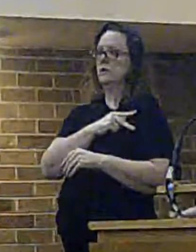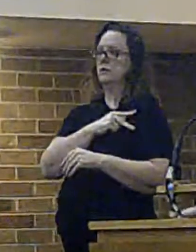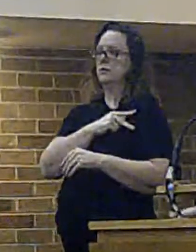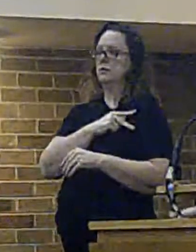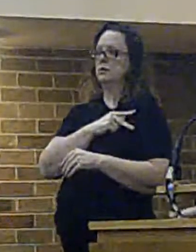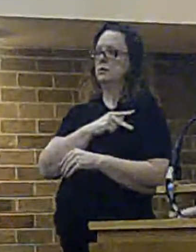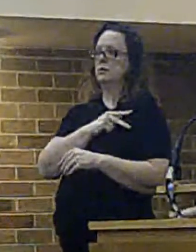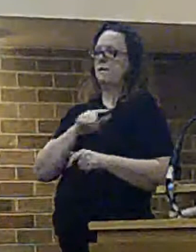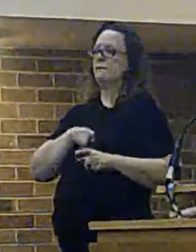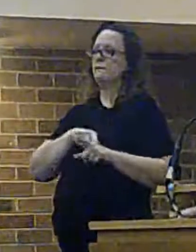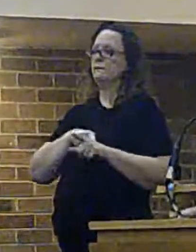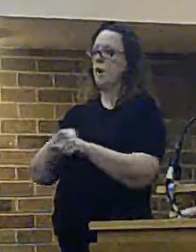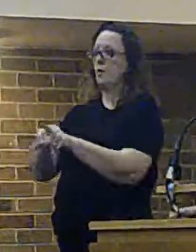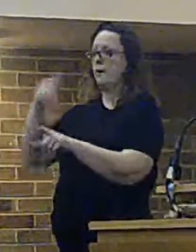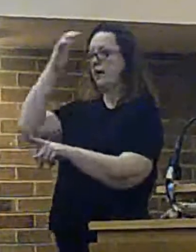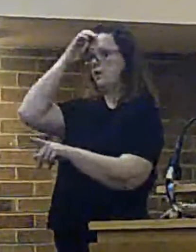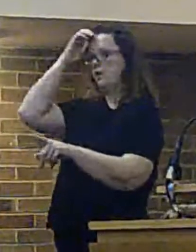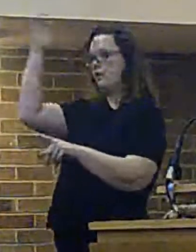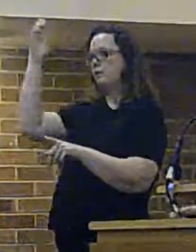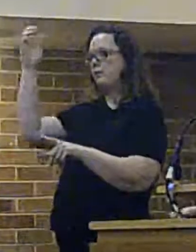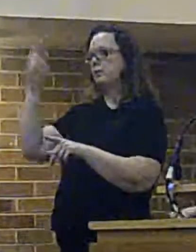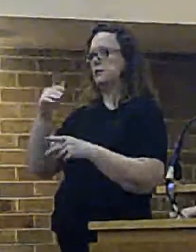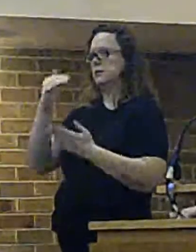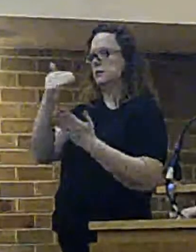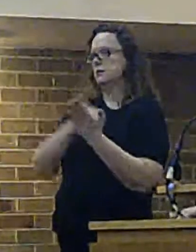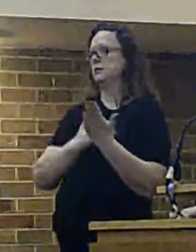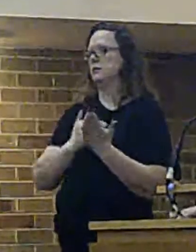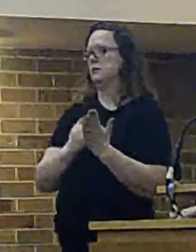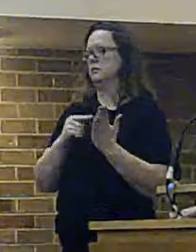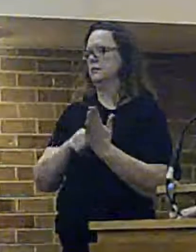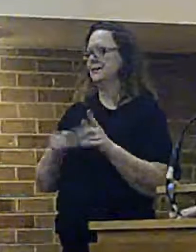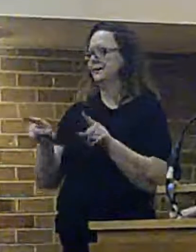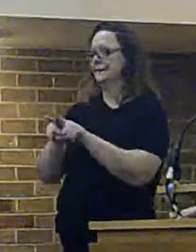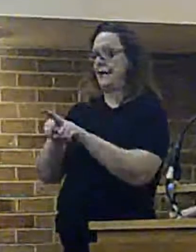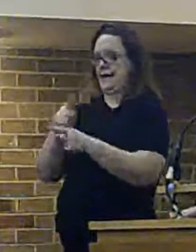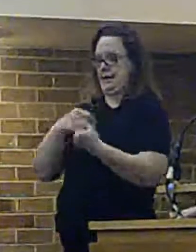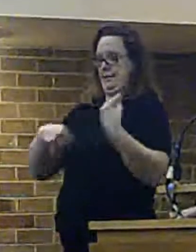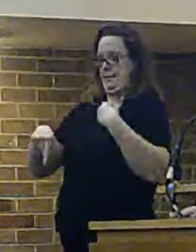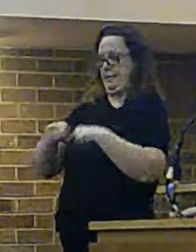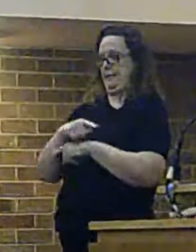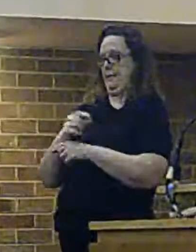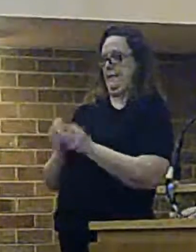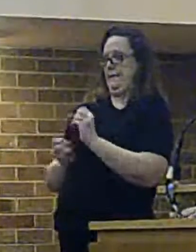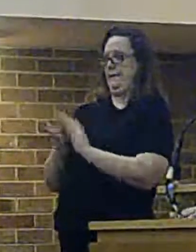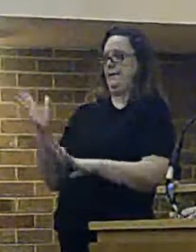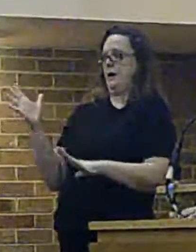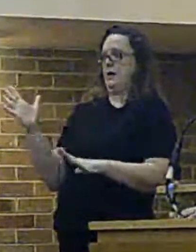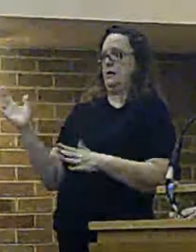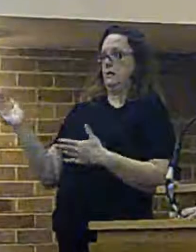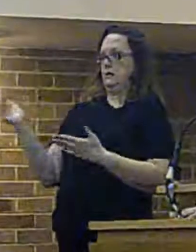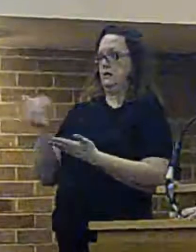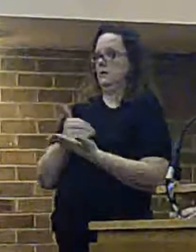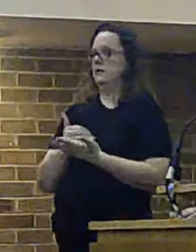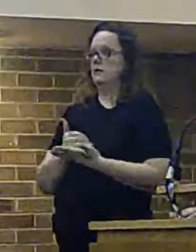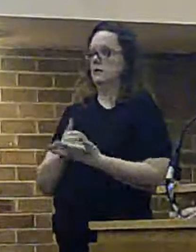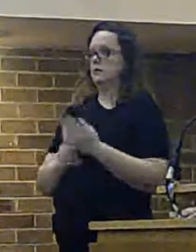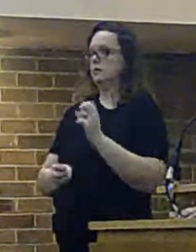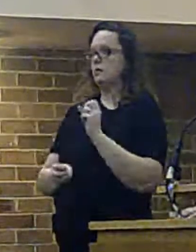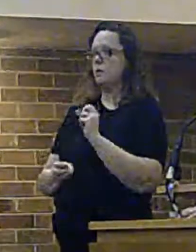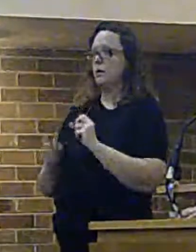do through government. It's only the same as what we're having to do. Will's financial challenges are no different to ours.